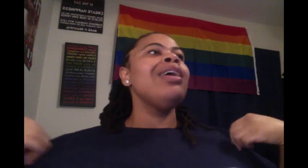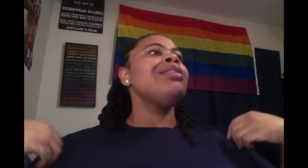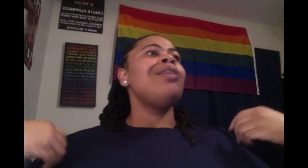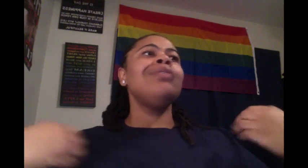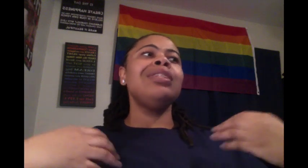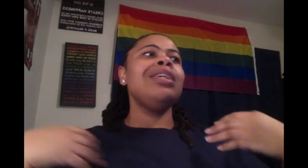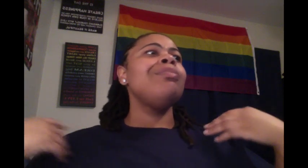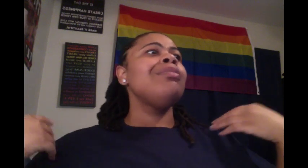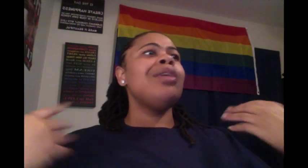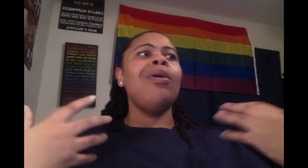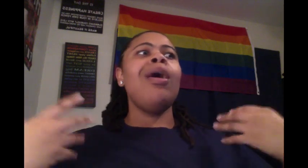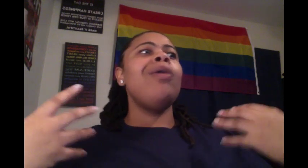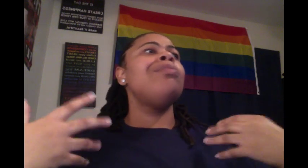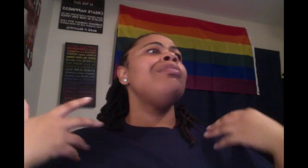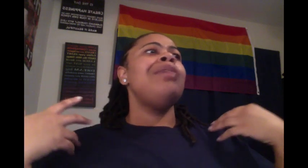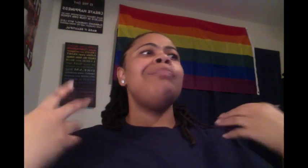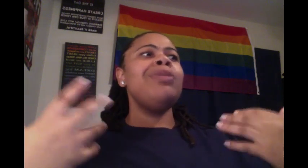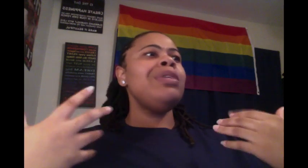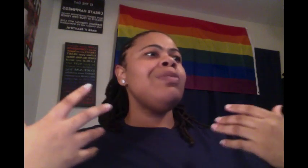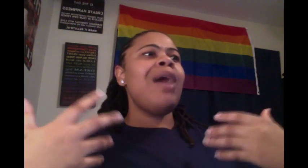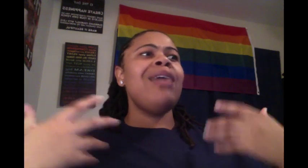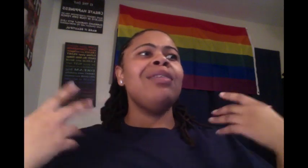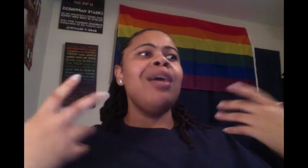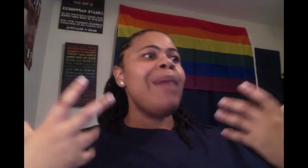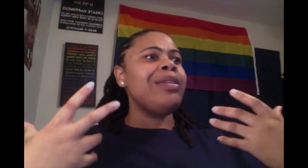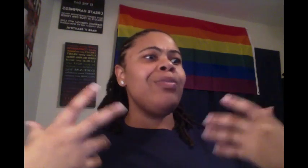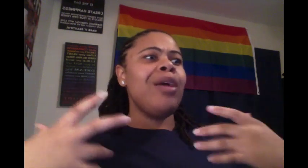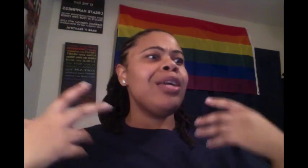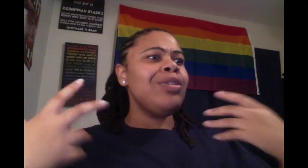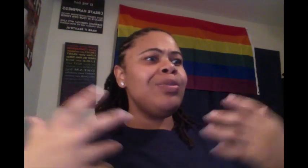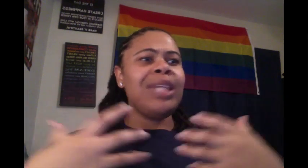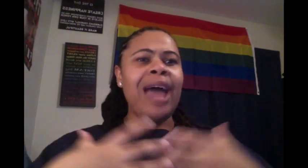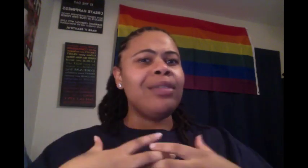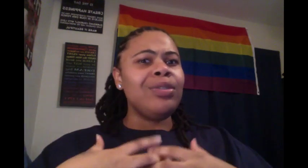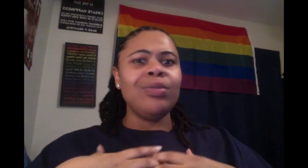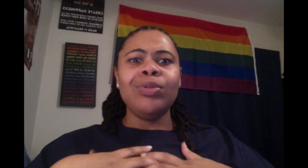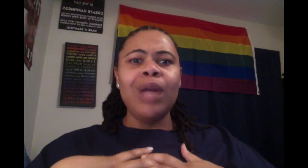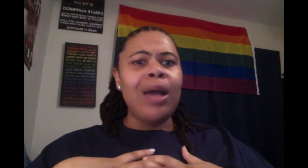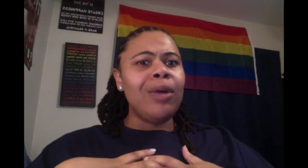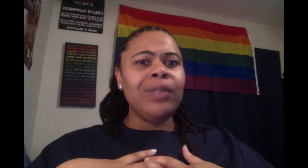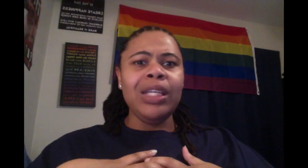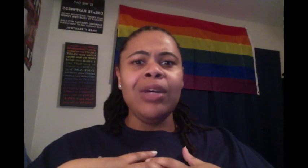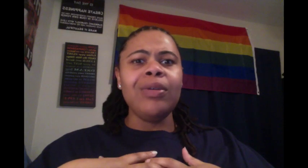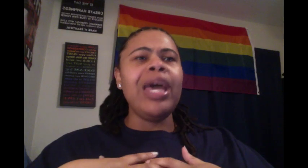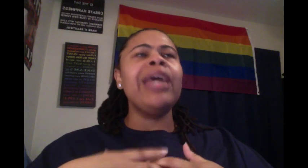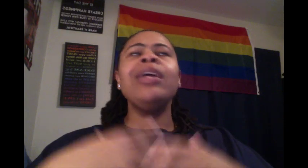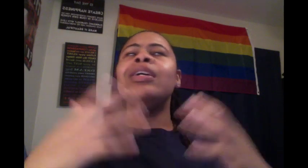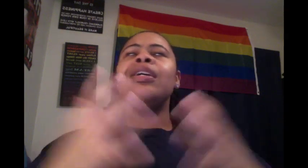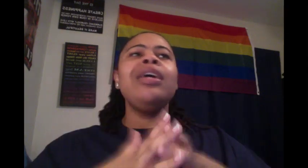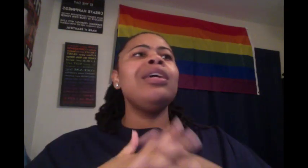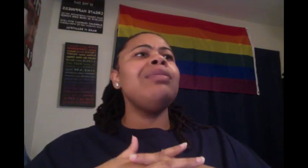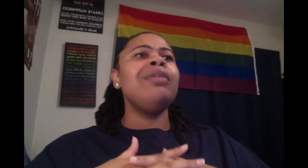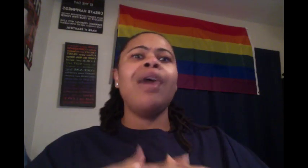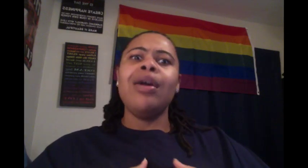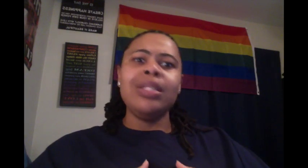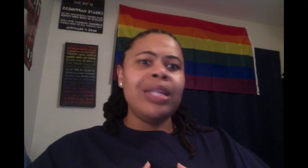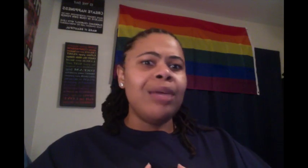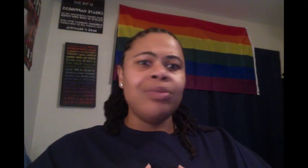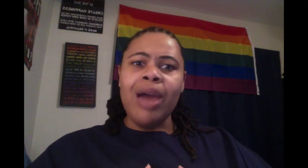go to sleep, go home and be with his wife, come back to work and do what he has to do. Do it all over again. Okay. He ain't come there for all this damn drama.